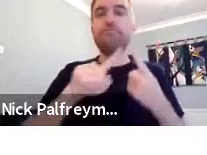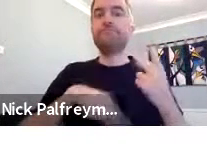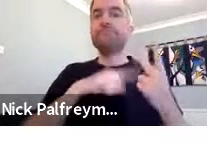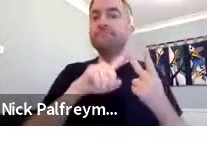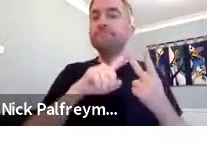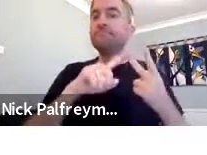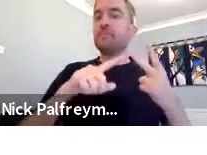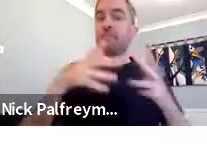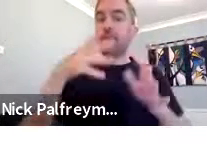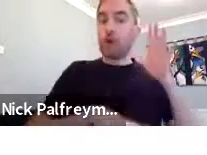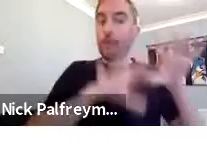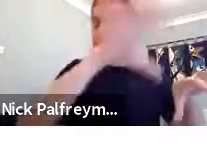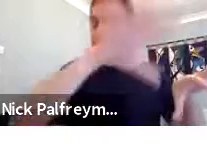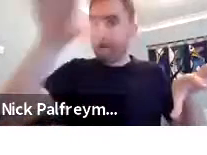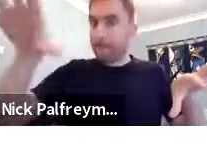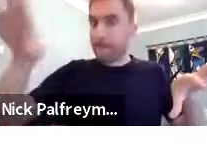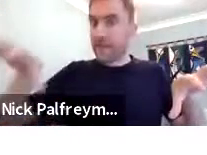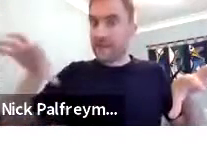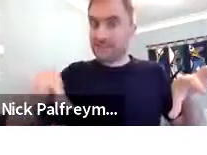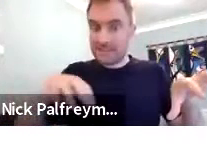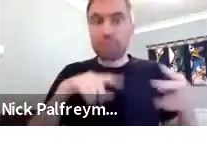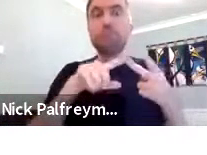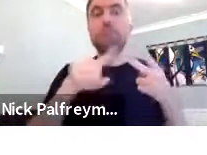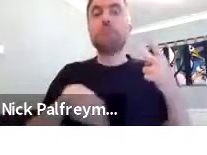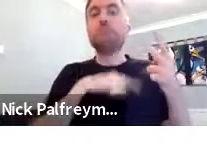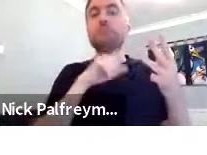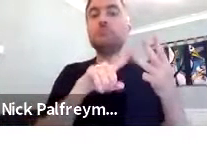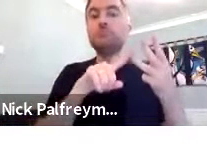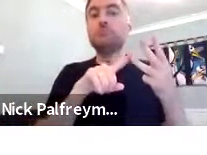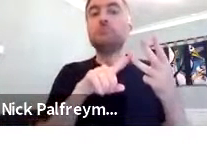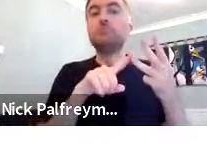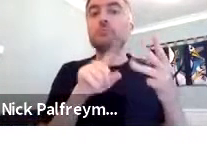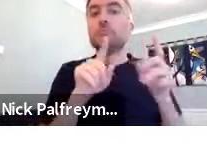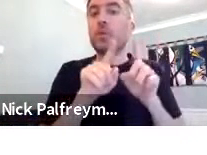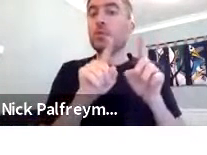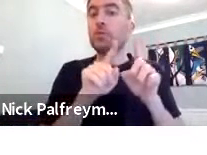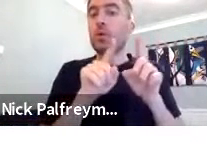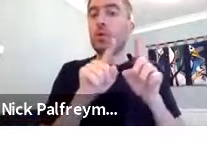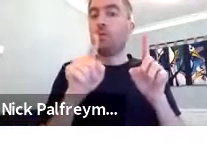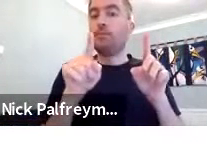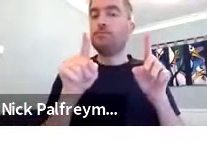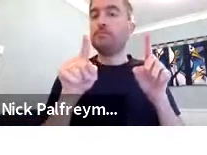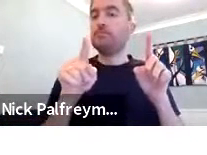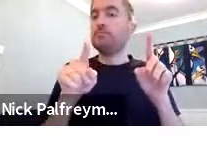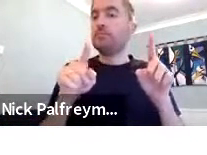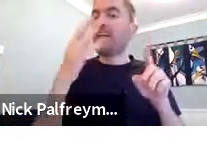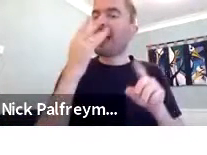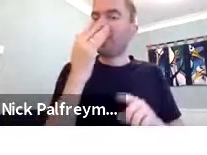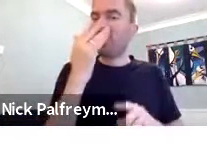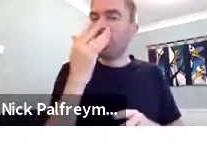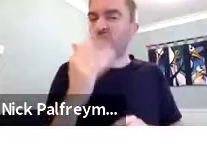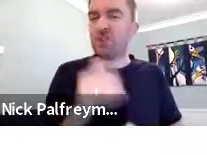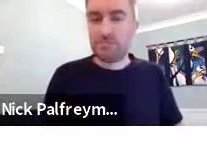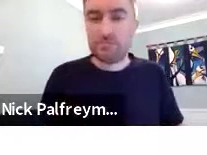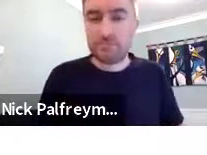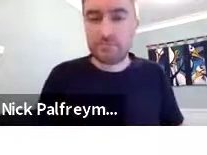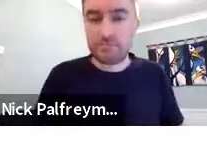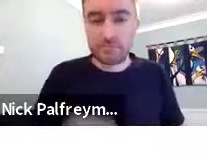And if we can see by gender, there were people from different places. And also,